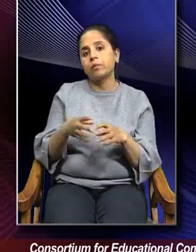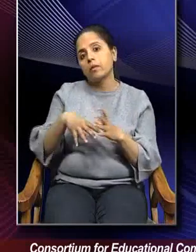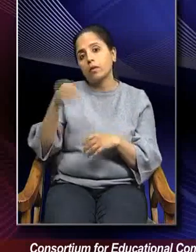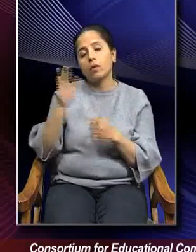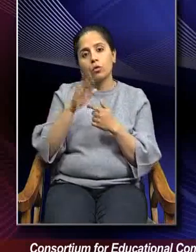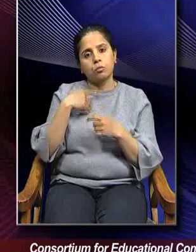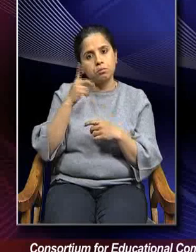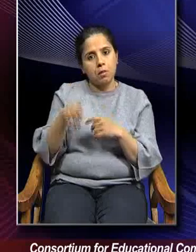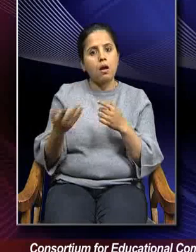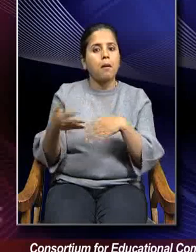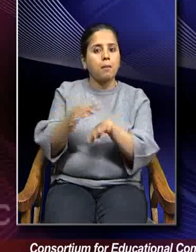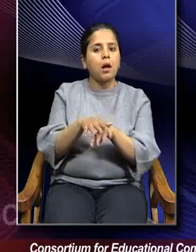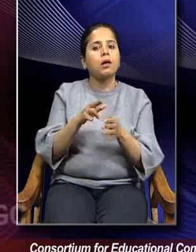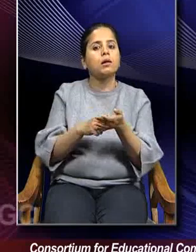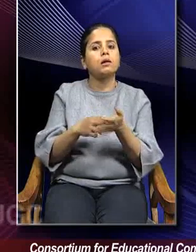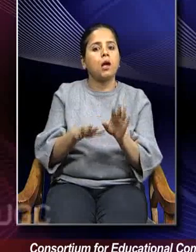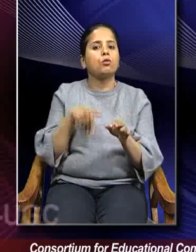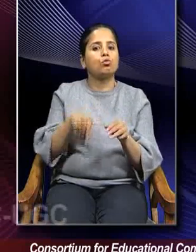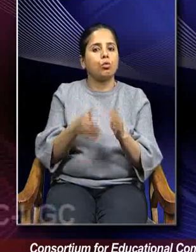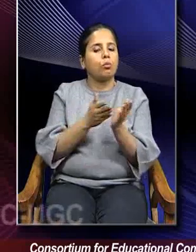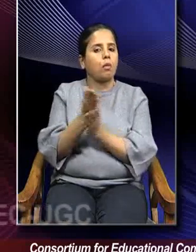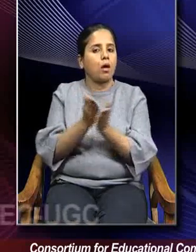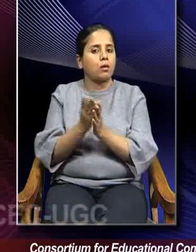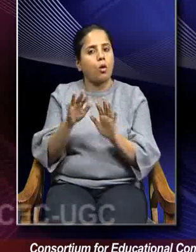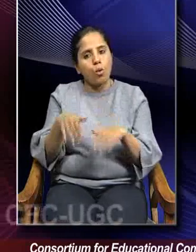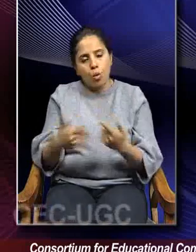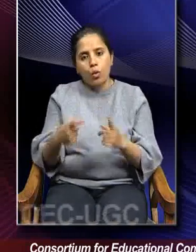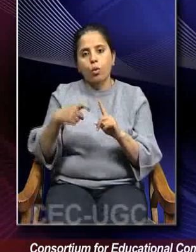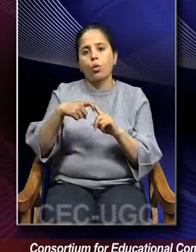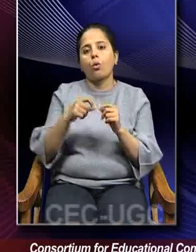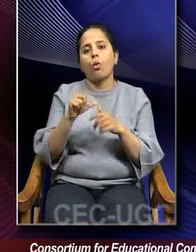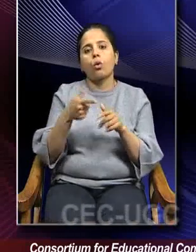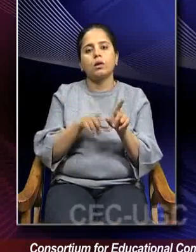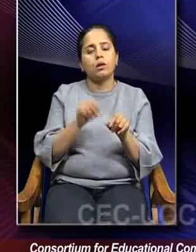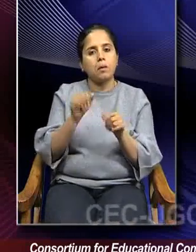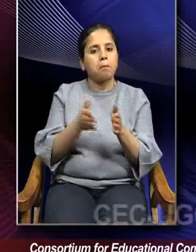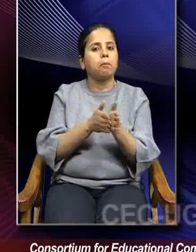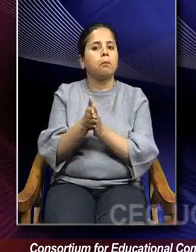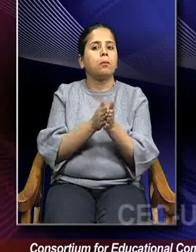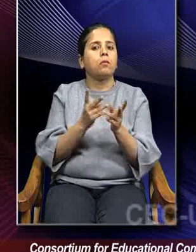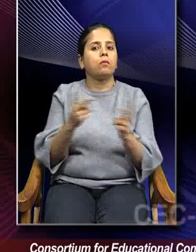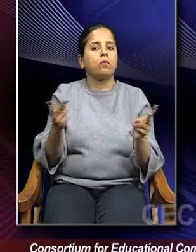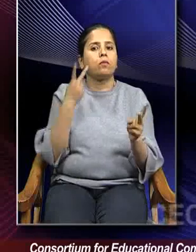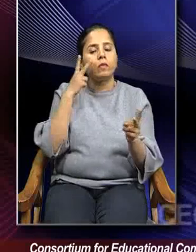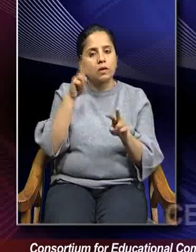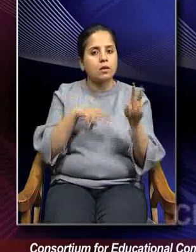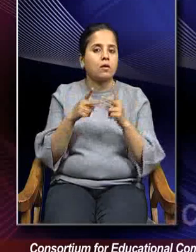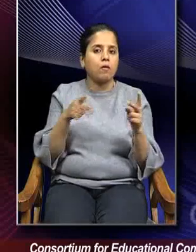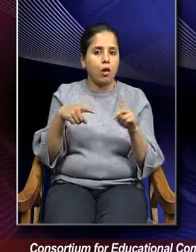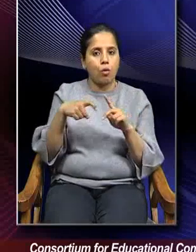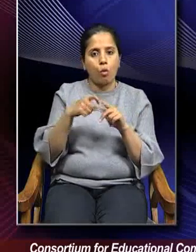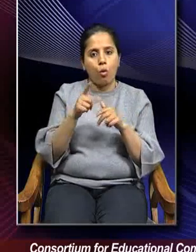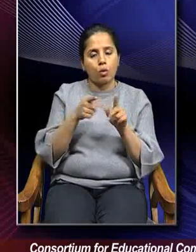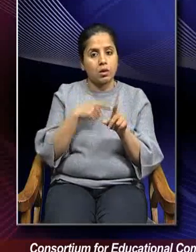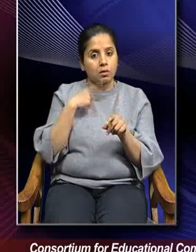we should apply this natural method as far as Kautilya's method of motivation is concerned. Kautilya says